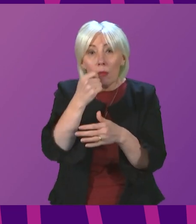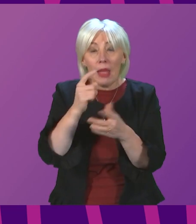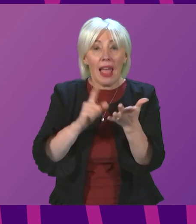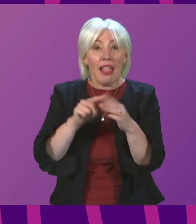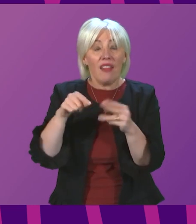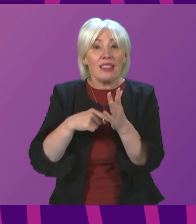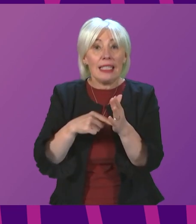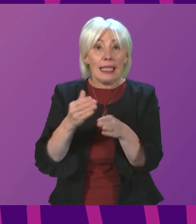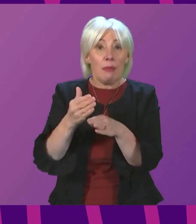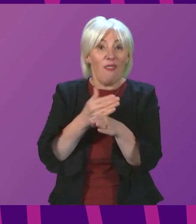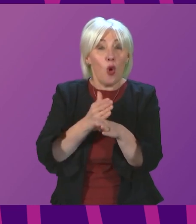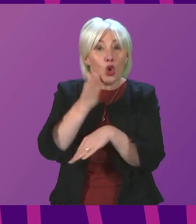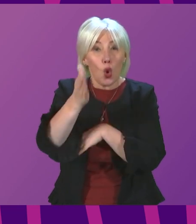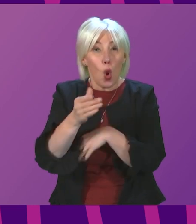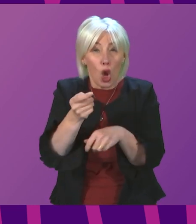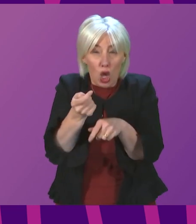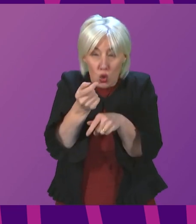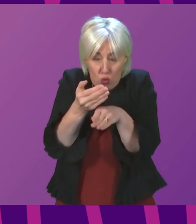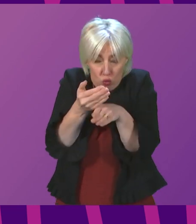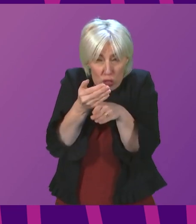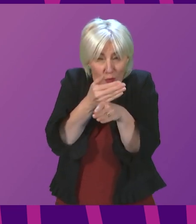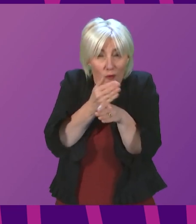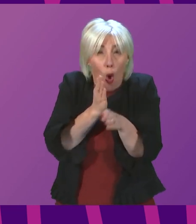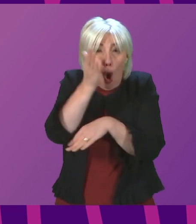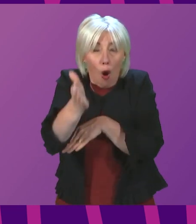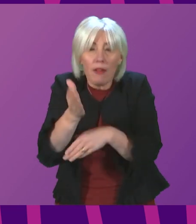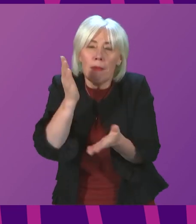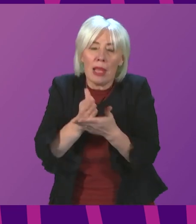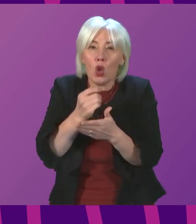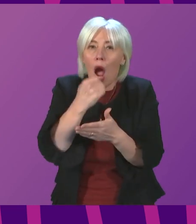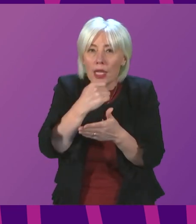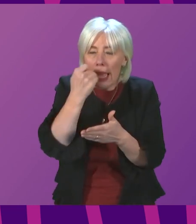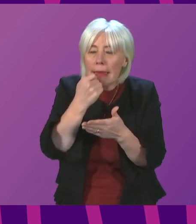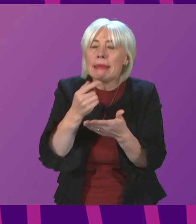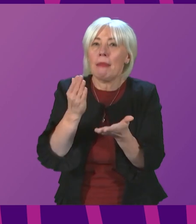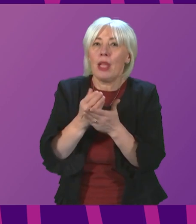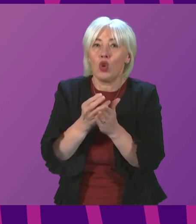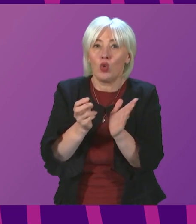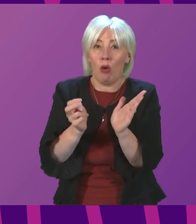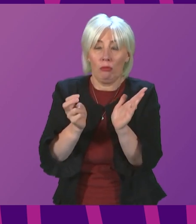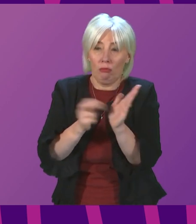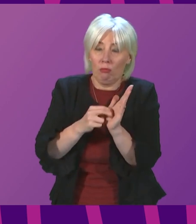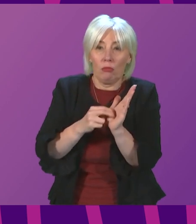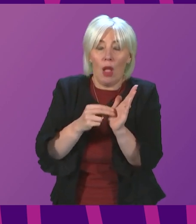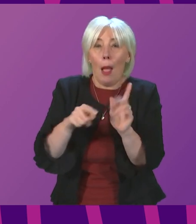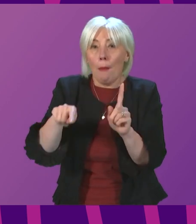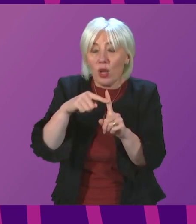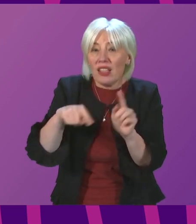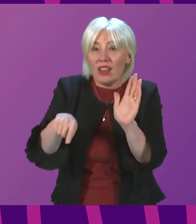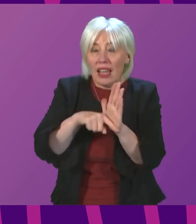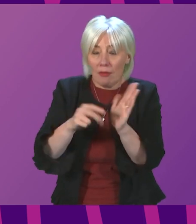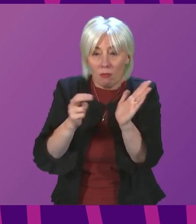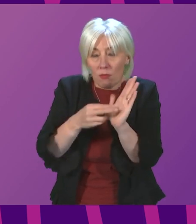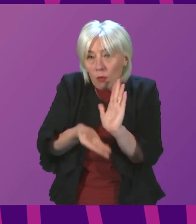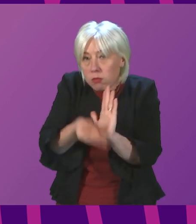as possible to the time you will be meeting and seeing other people. And remember to record the result, whether that is positive or negative.